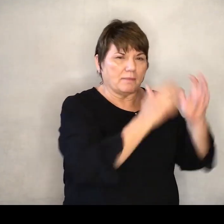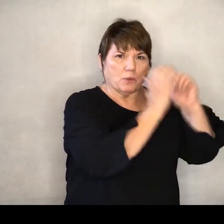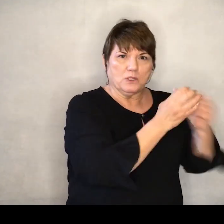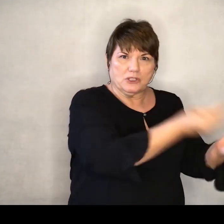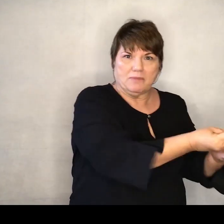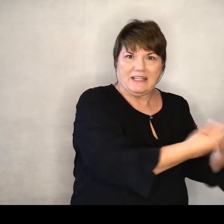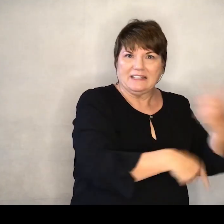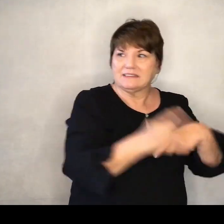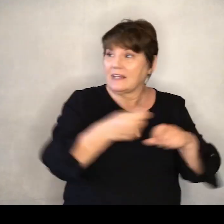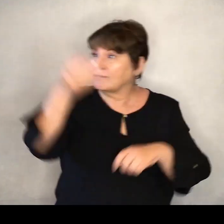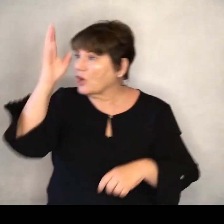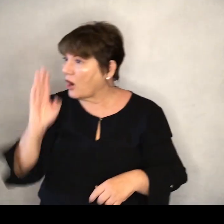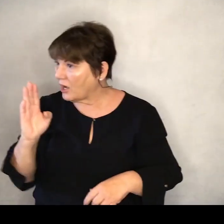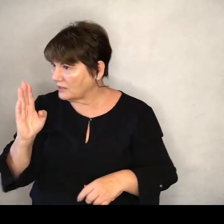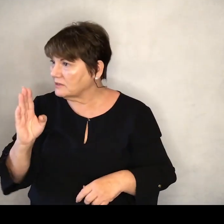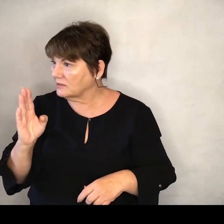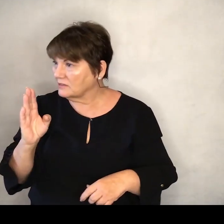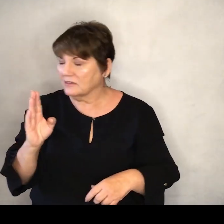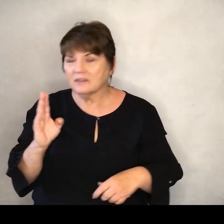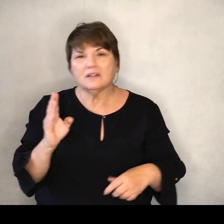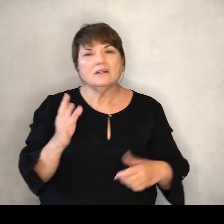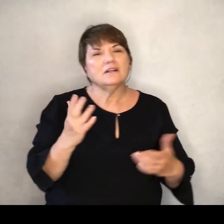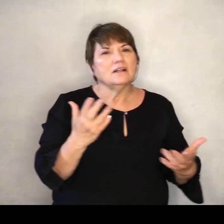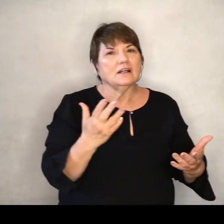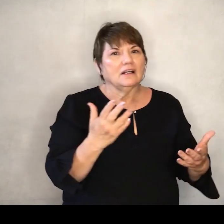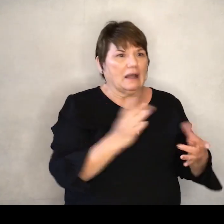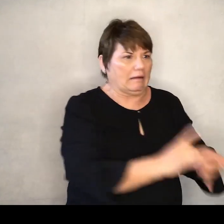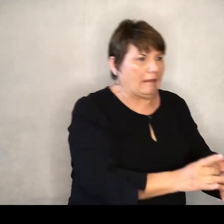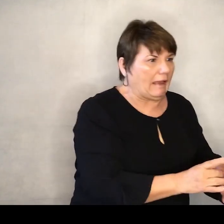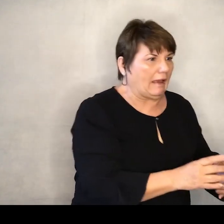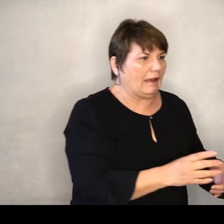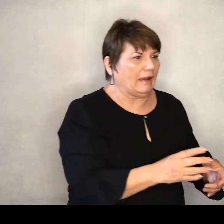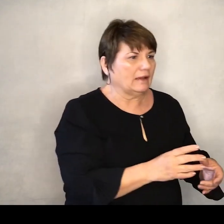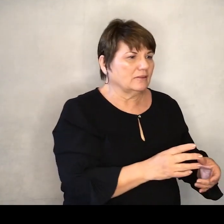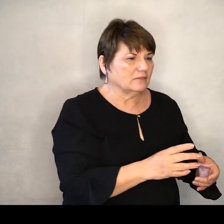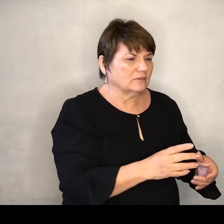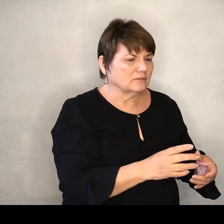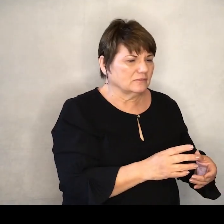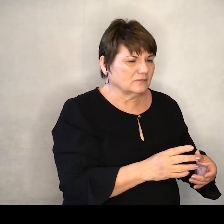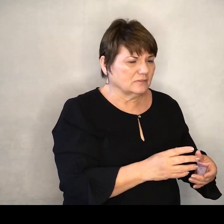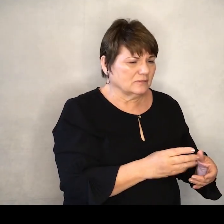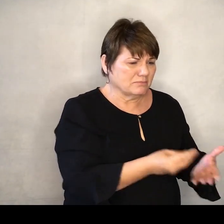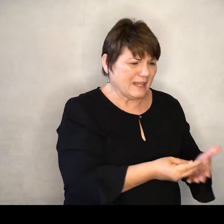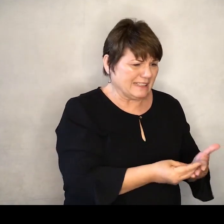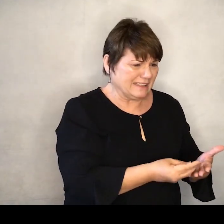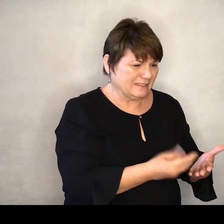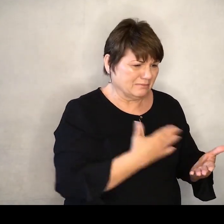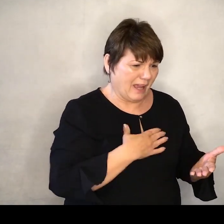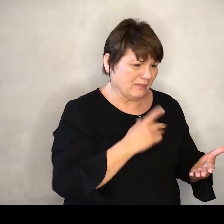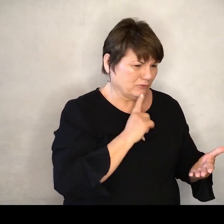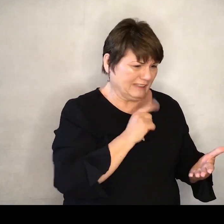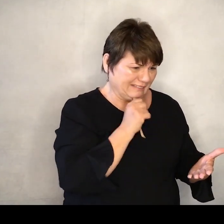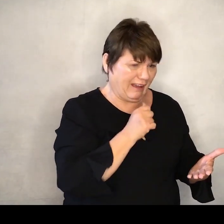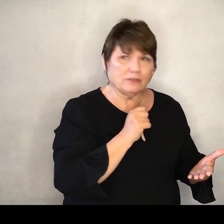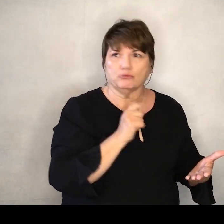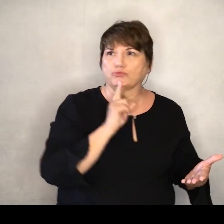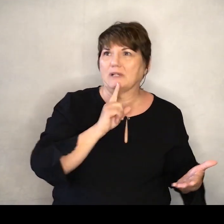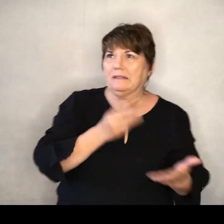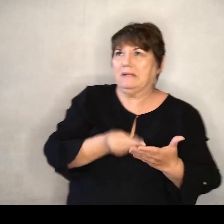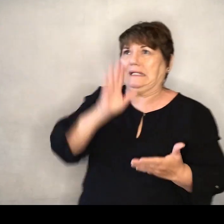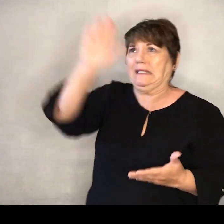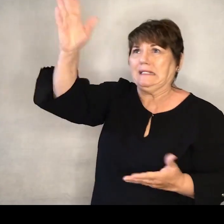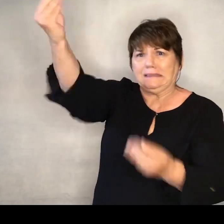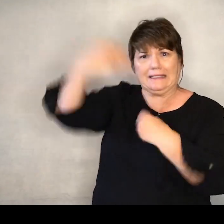wants to kind of take us away from that place of being connected to it And saying, it's not my money anyways, it's God's And part of the way we do that is we